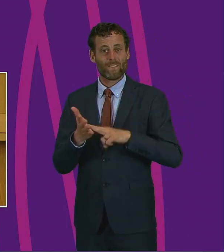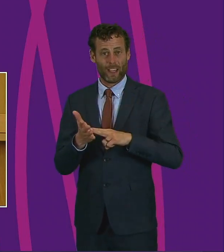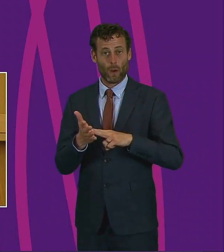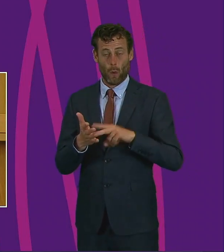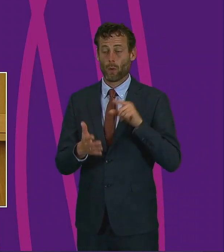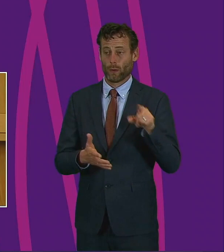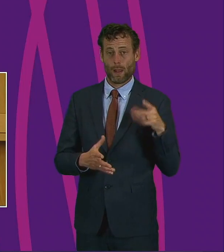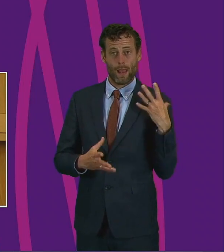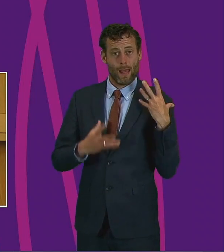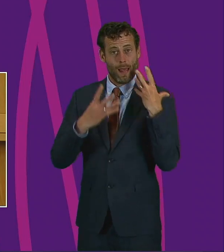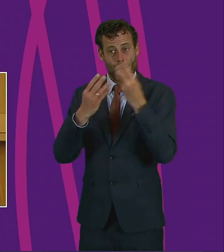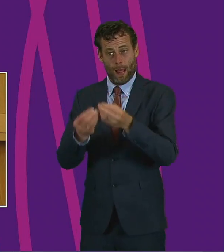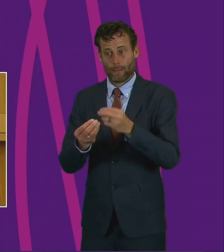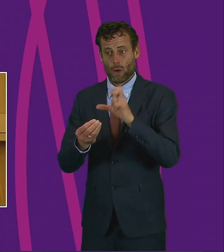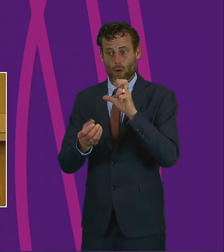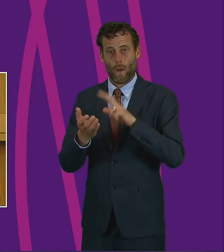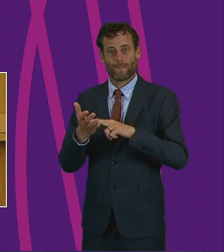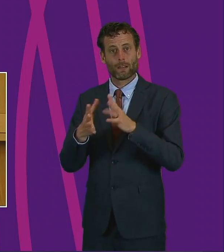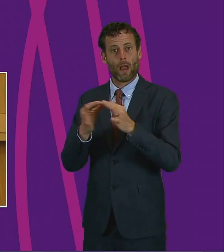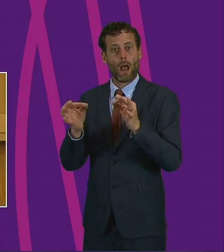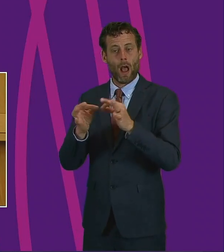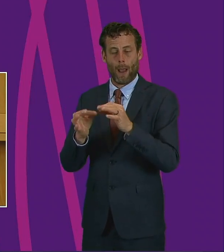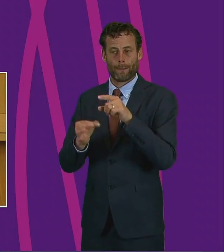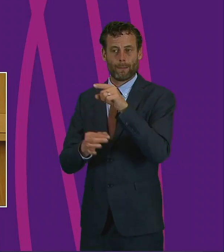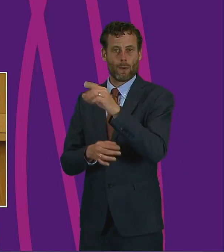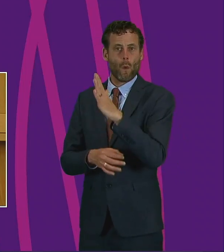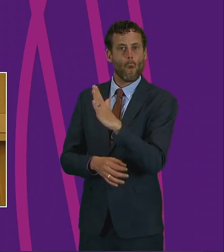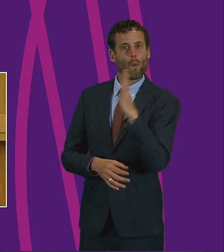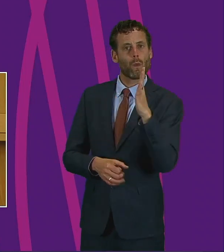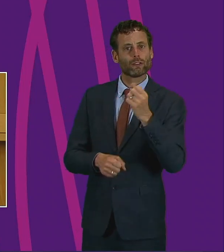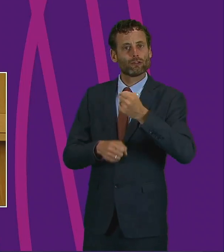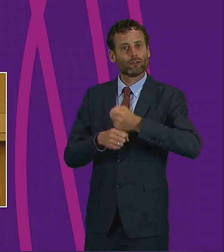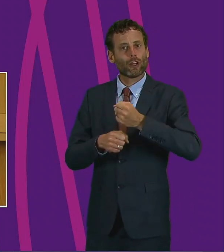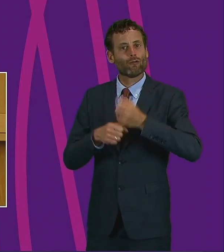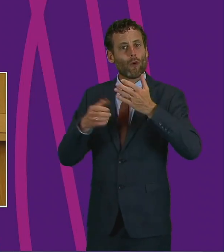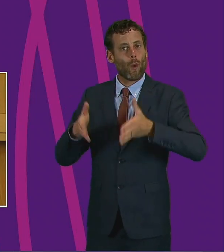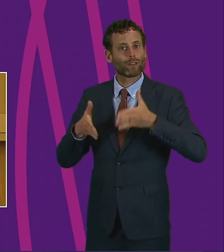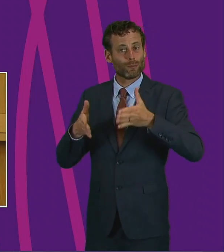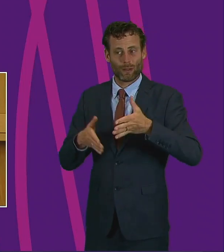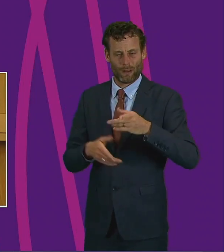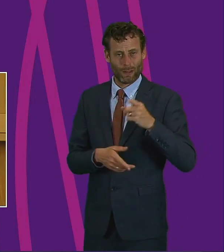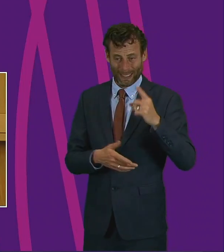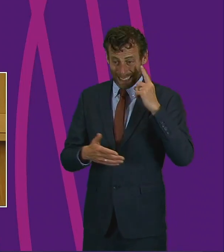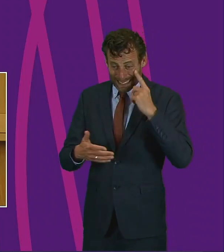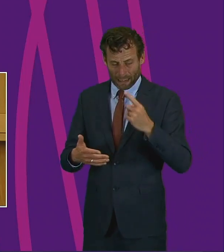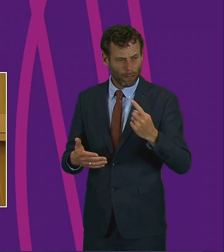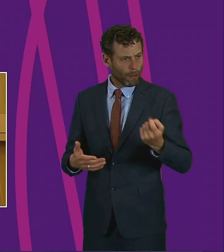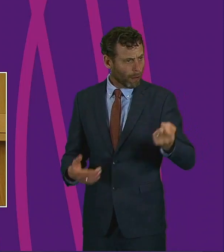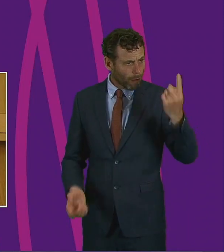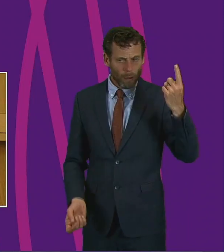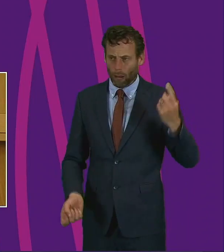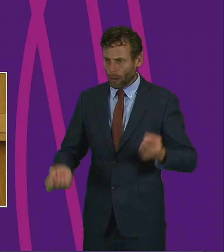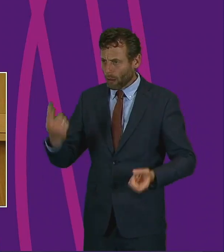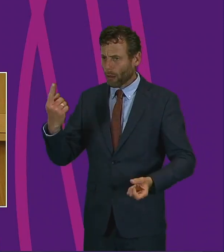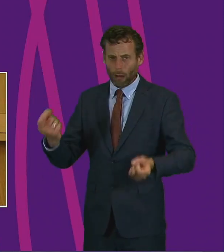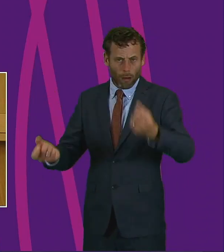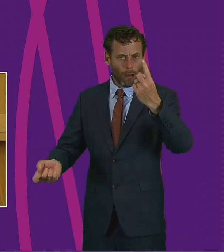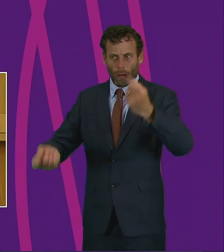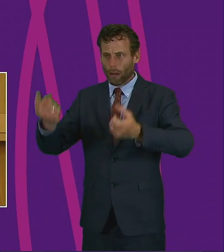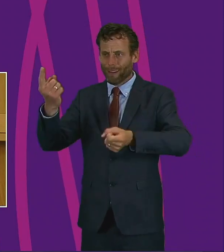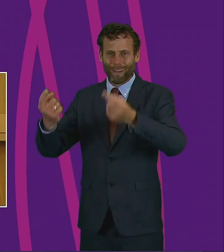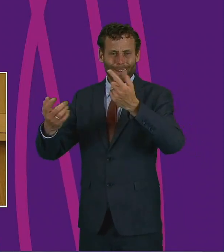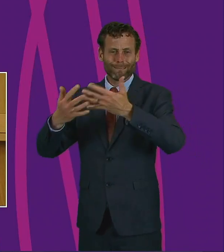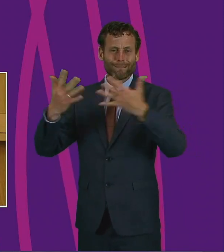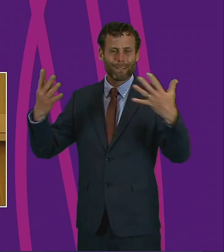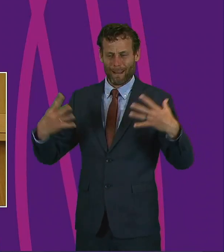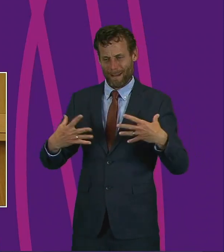COVID hub at the West in general to grateful clinicians. The list goes on and on and on. We should all be proud of